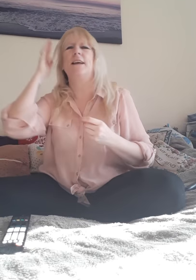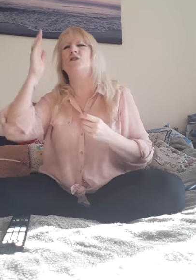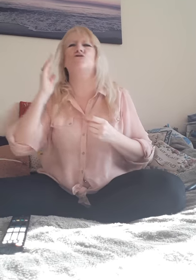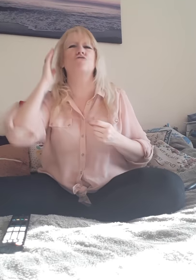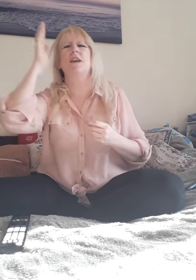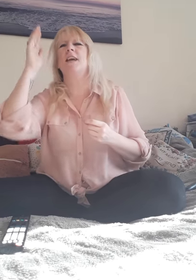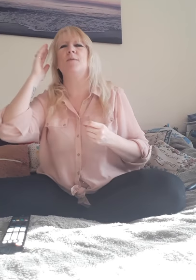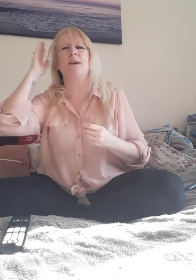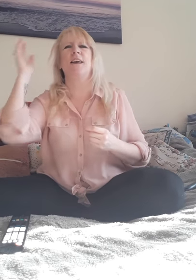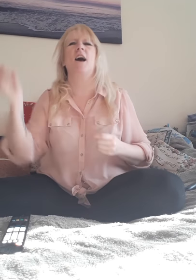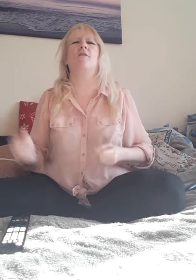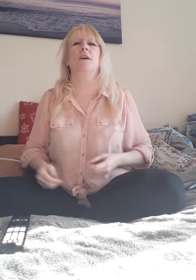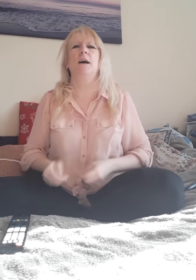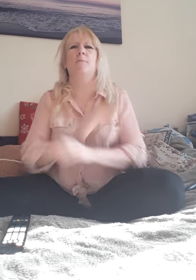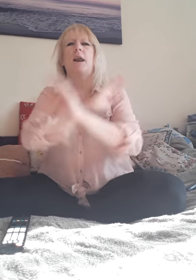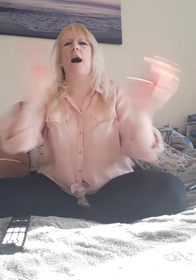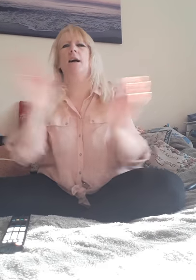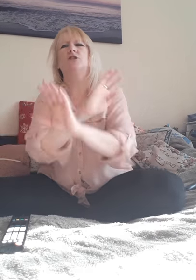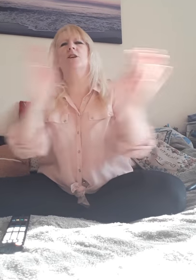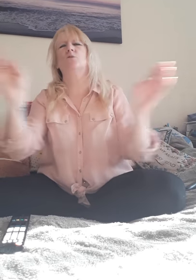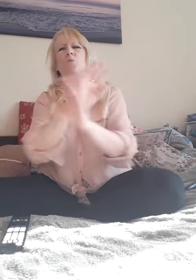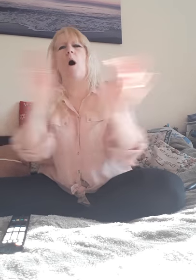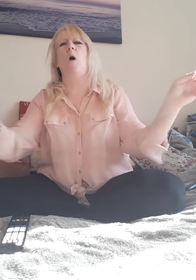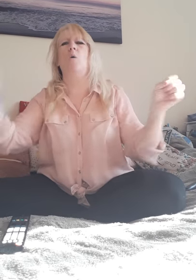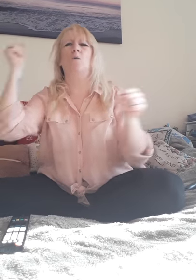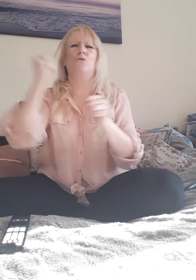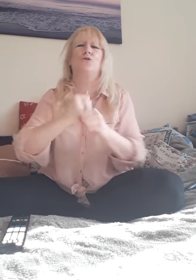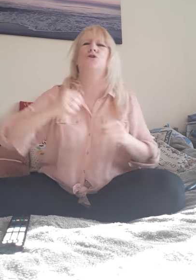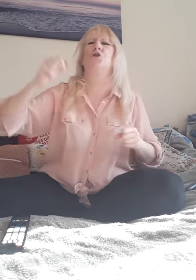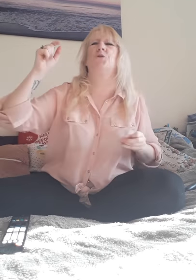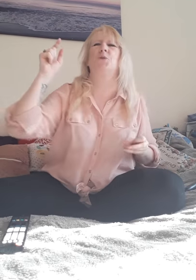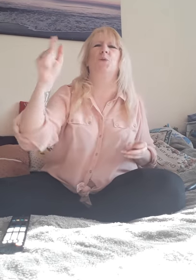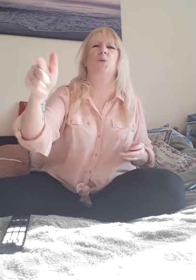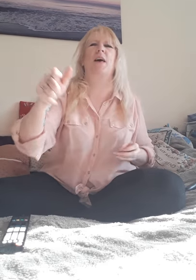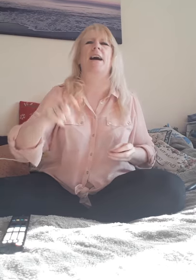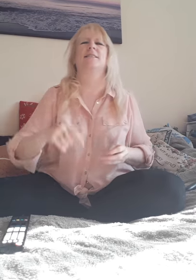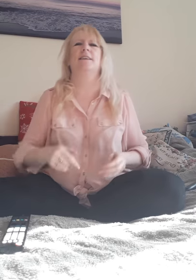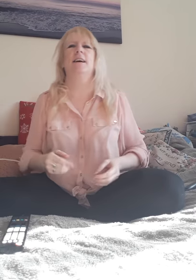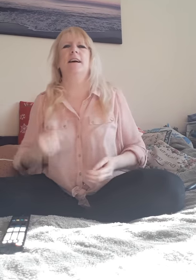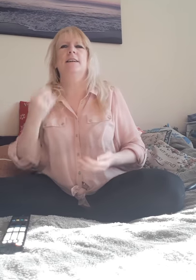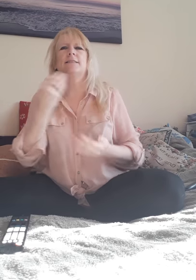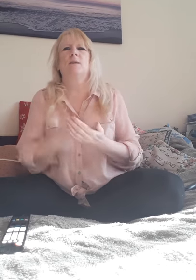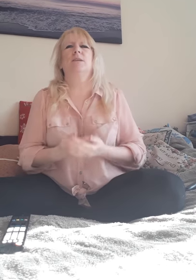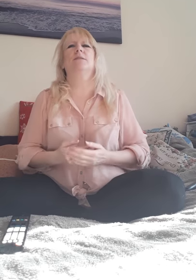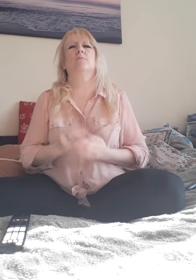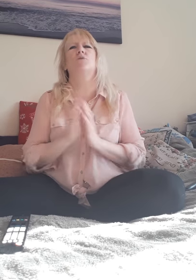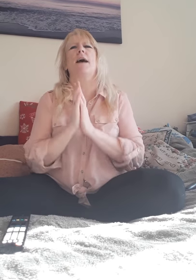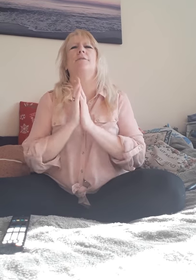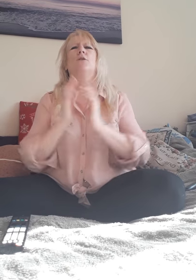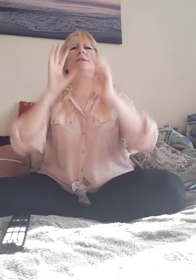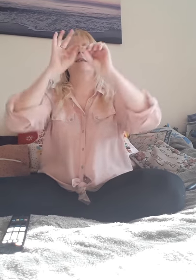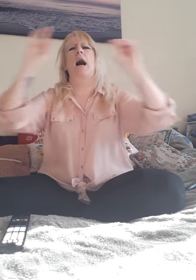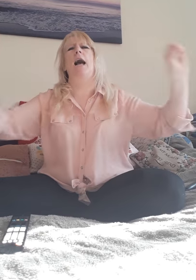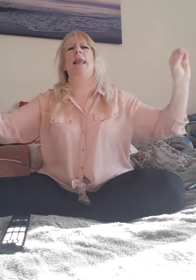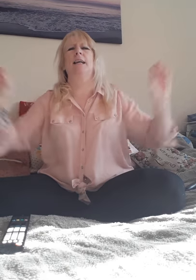been dreaming of, but I just won't do that. And some days I'll pray for silence,